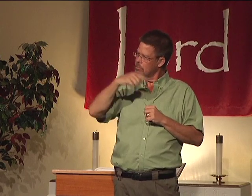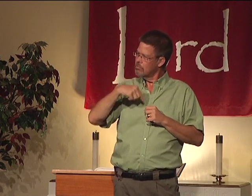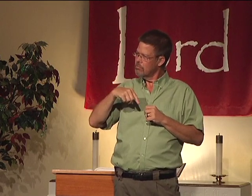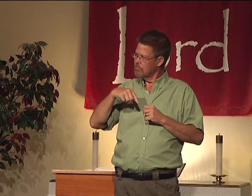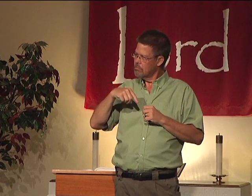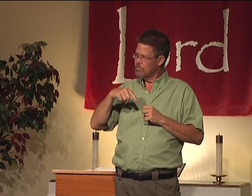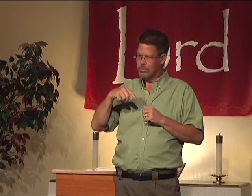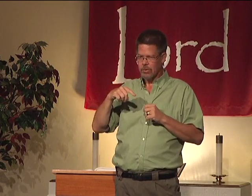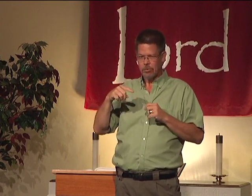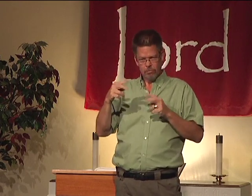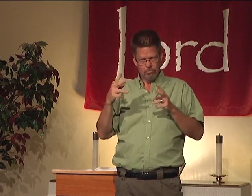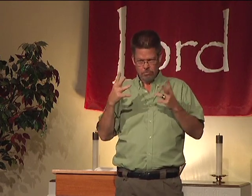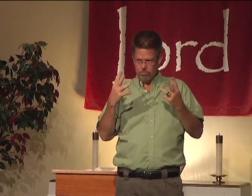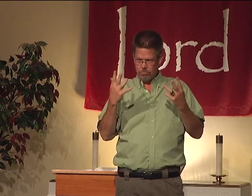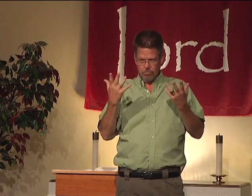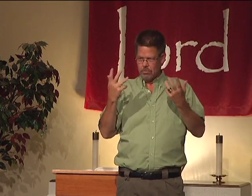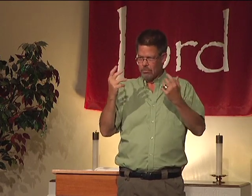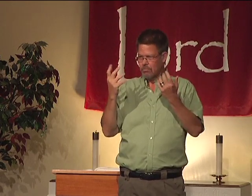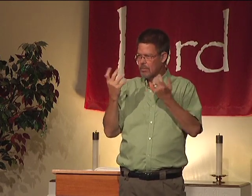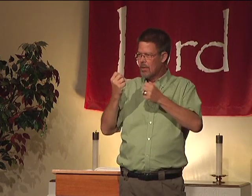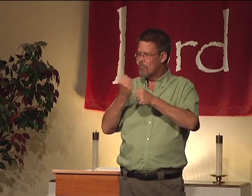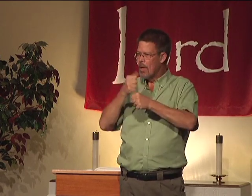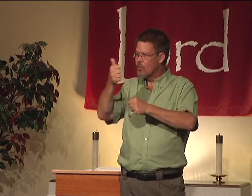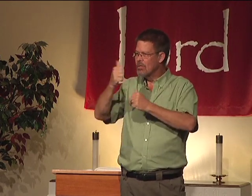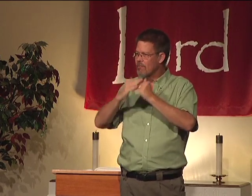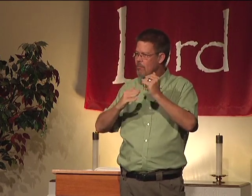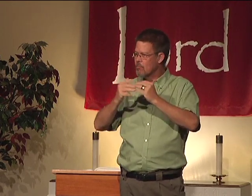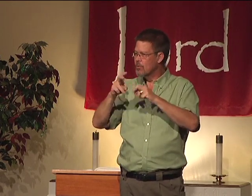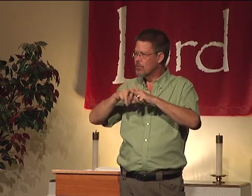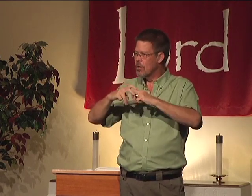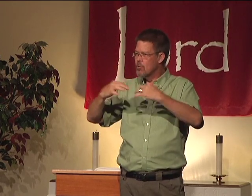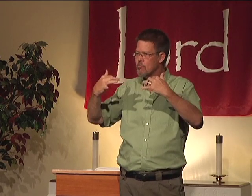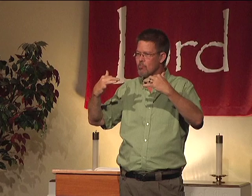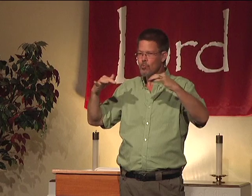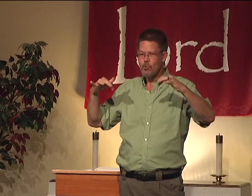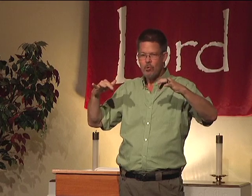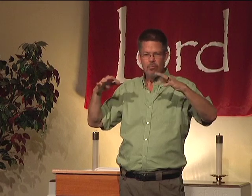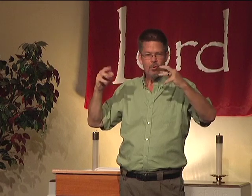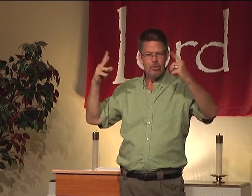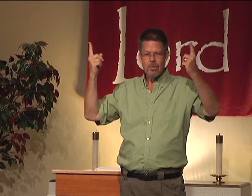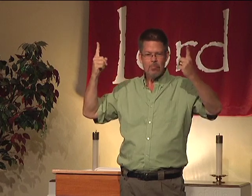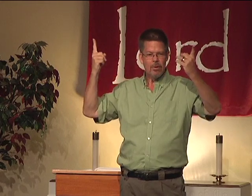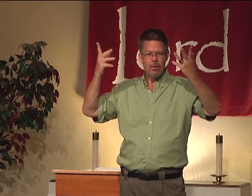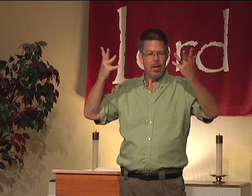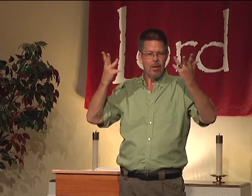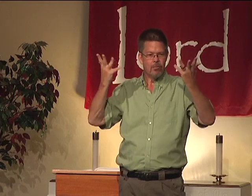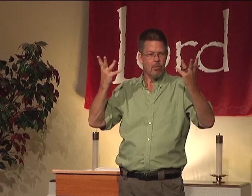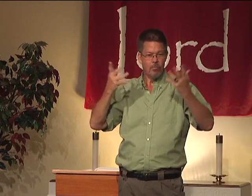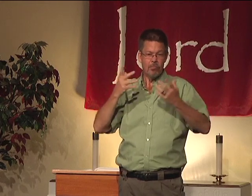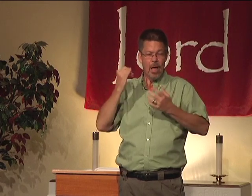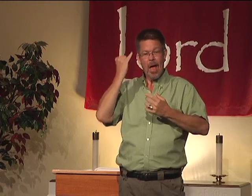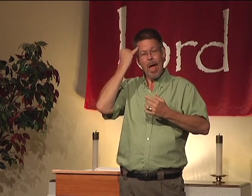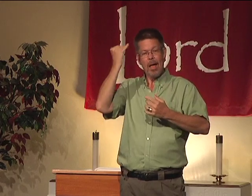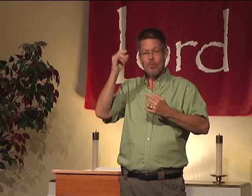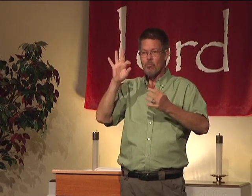I want you to make yourself comfortable. You can move the chairs around, whatever works.